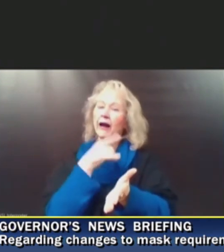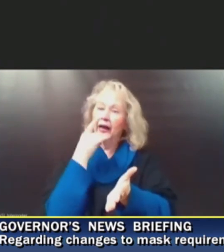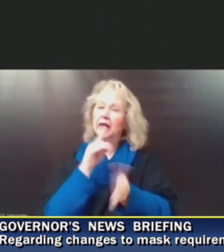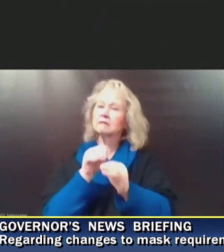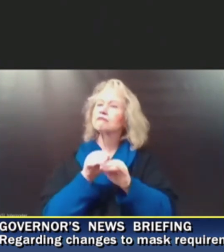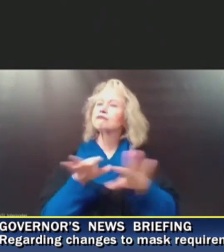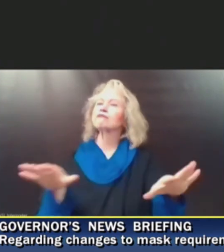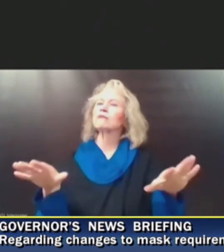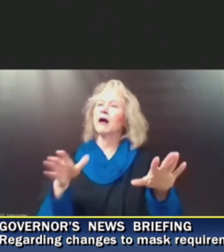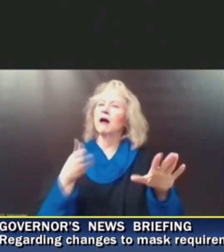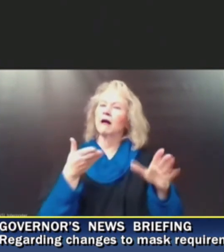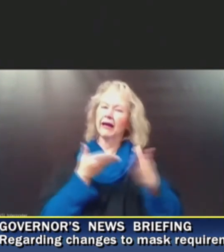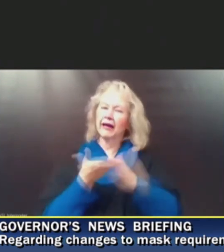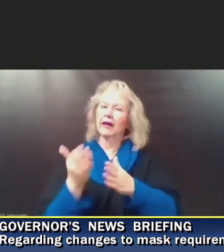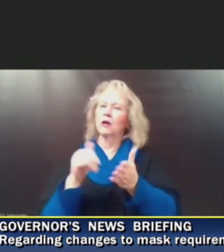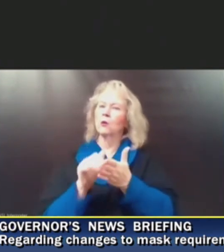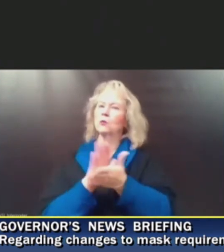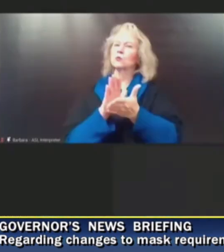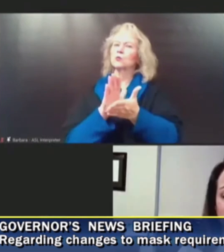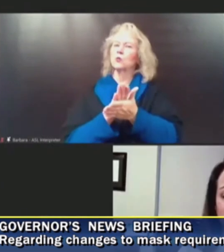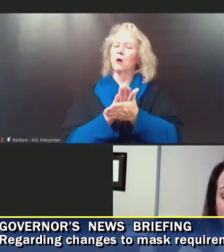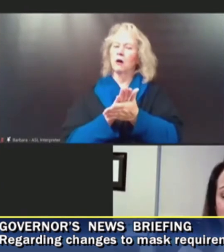Manisha, do you have any current on that?